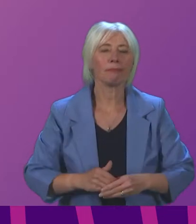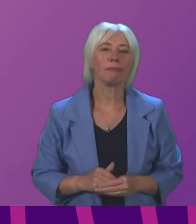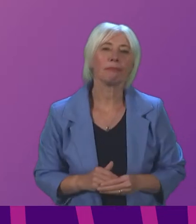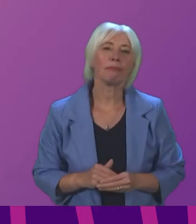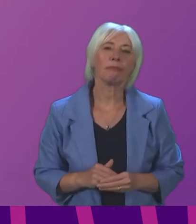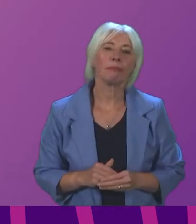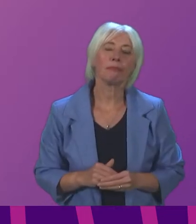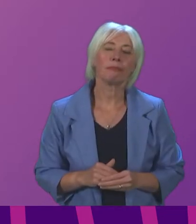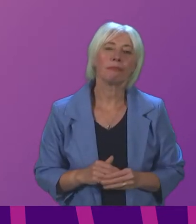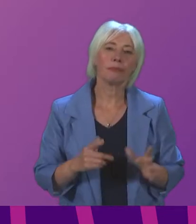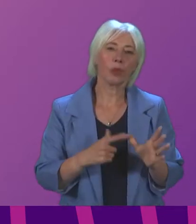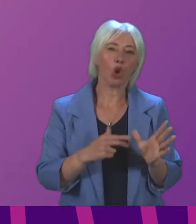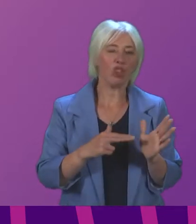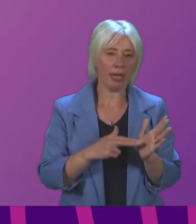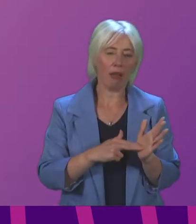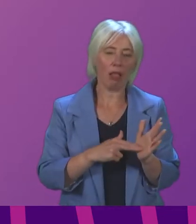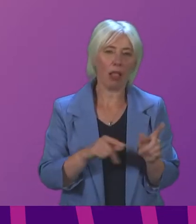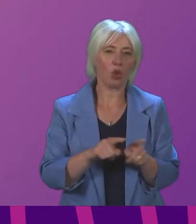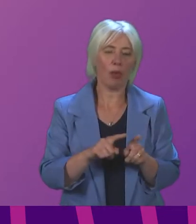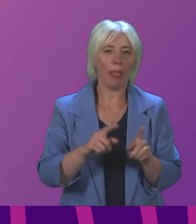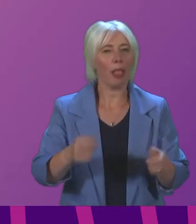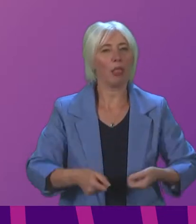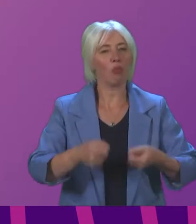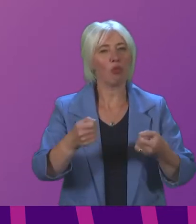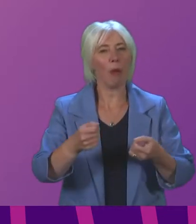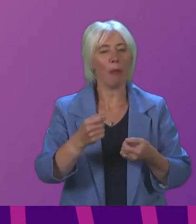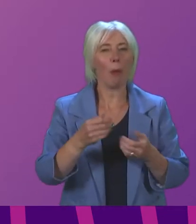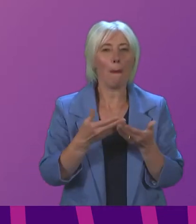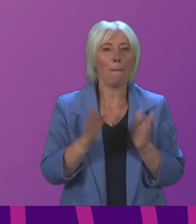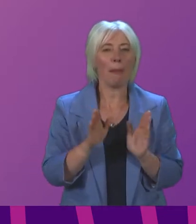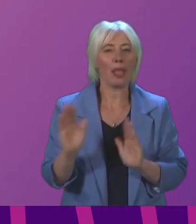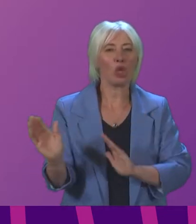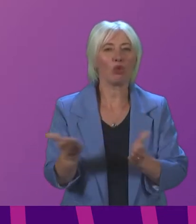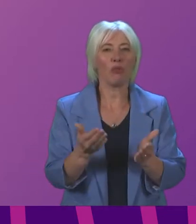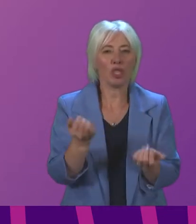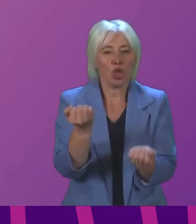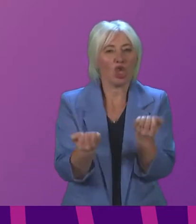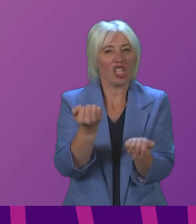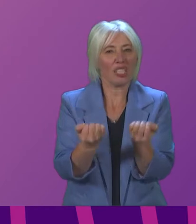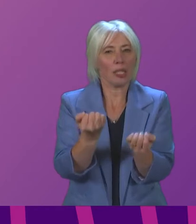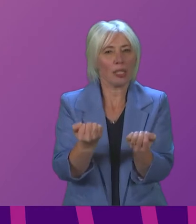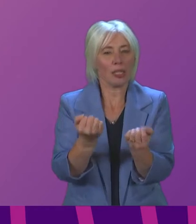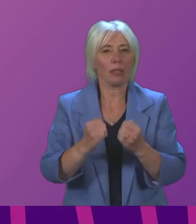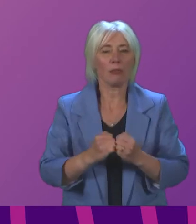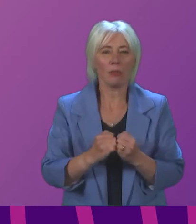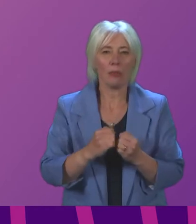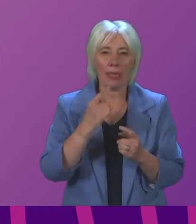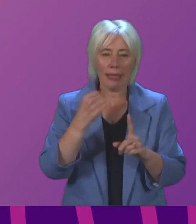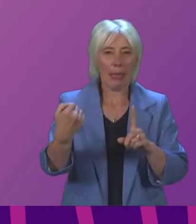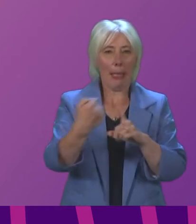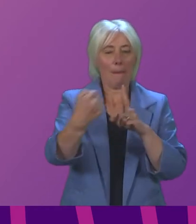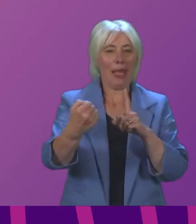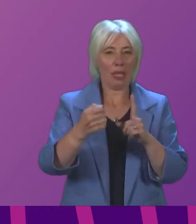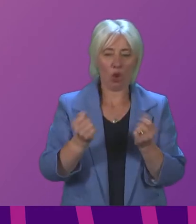and then Audrey Nicholl talked about another aspect of public services which is justice and highlighted the impact there's been on that